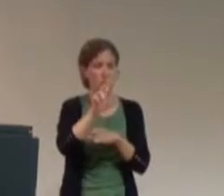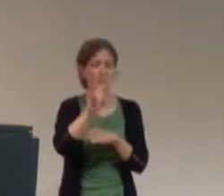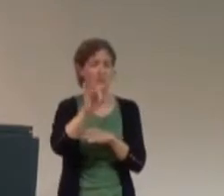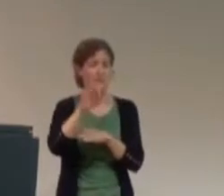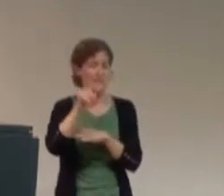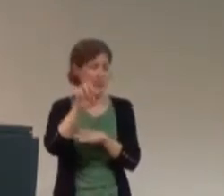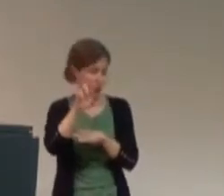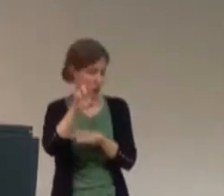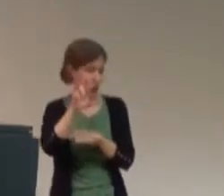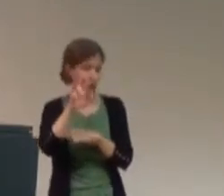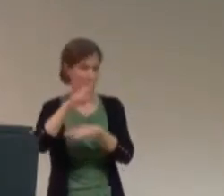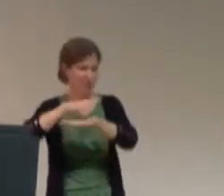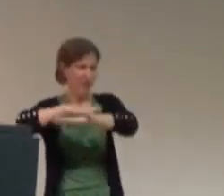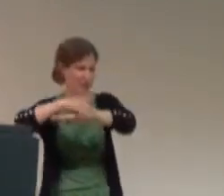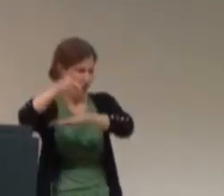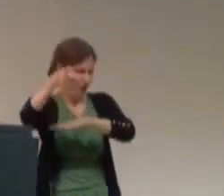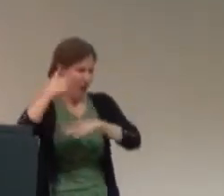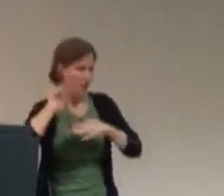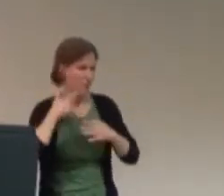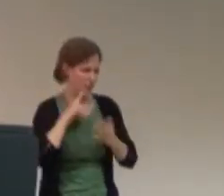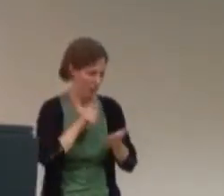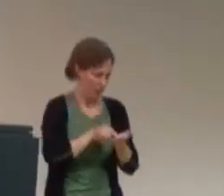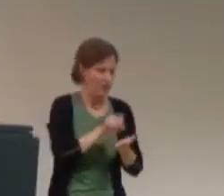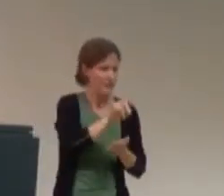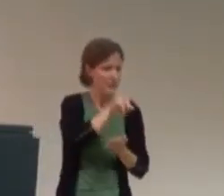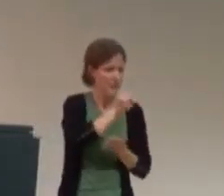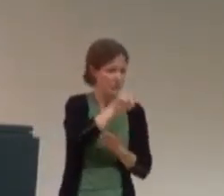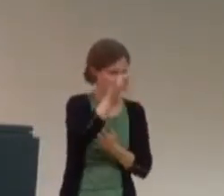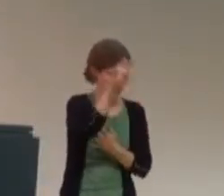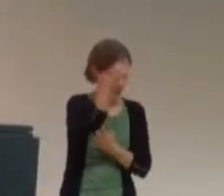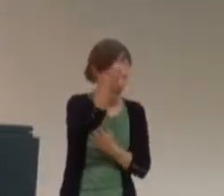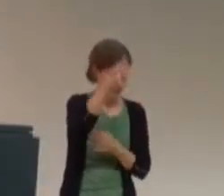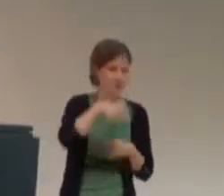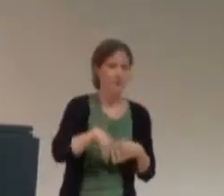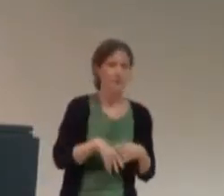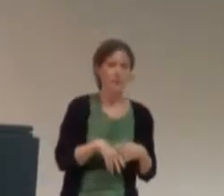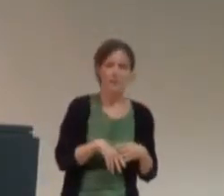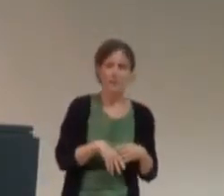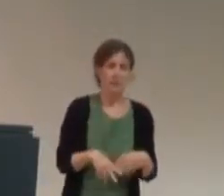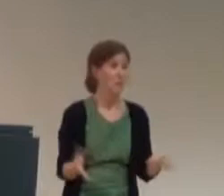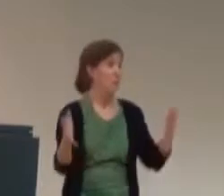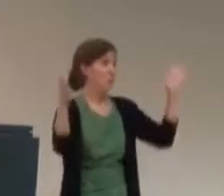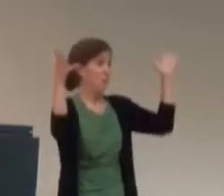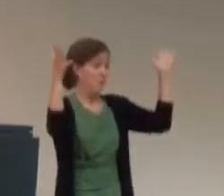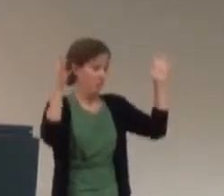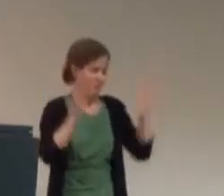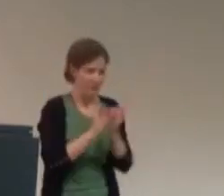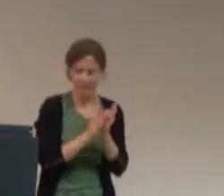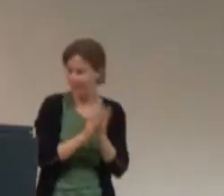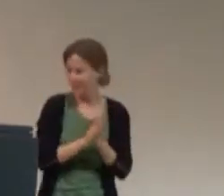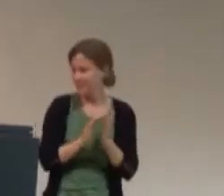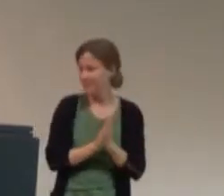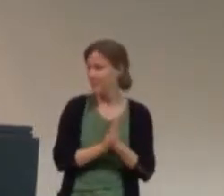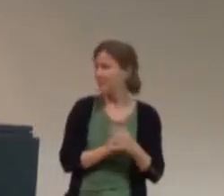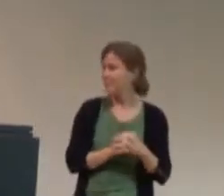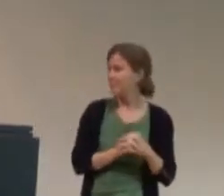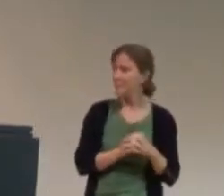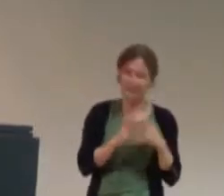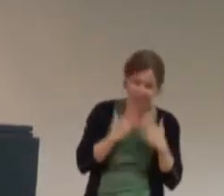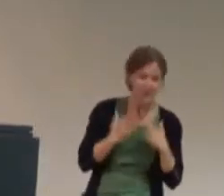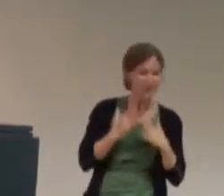out in the hallway. Uh, it comes out September 2nd. So... Woo! Yeah! Thank you!